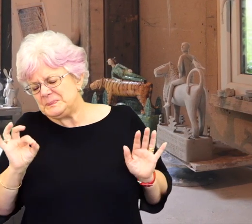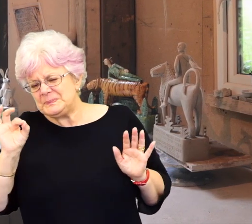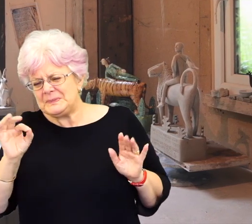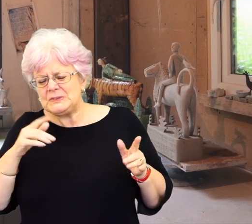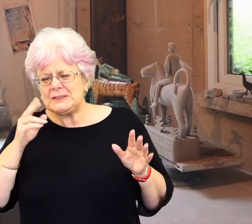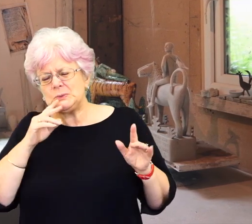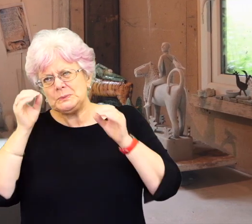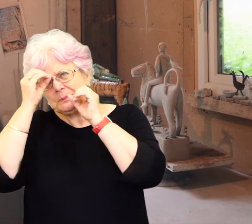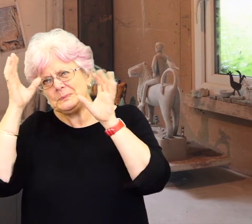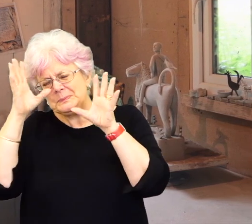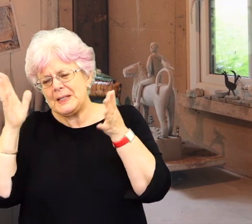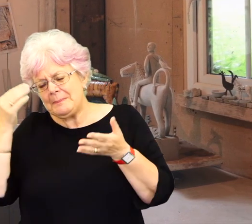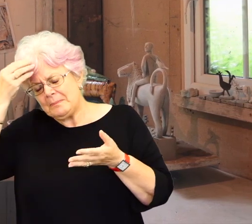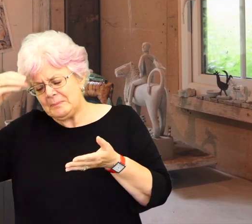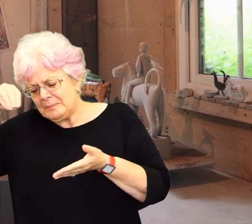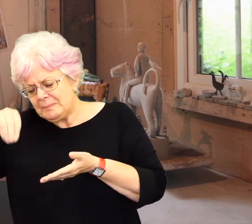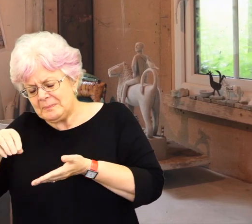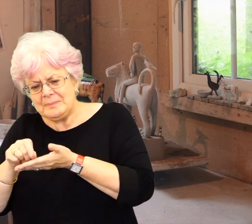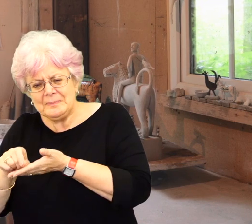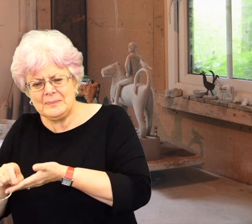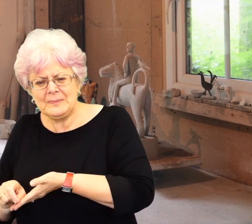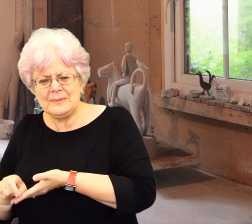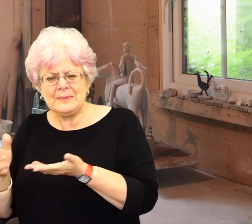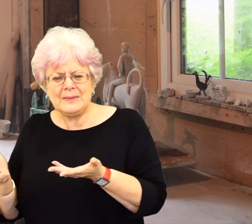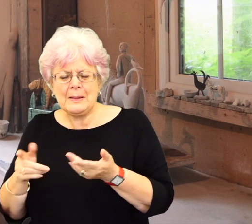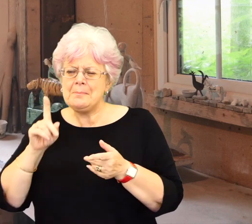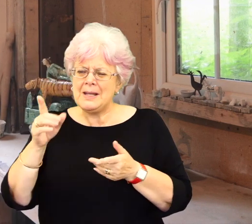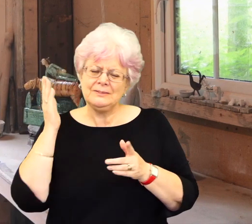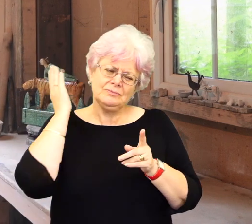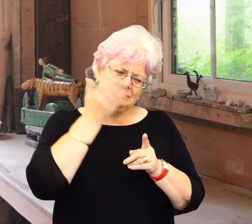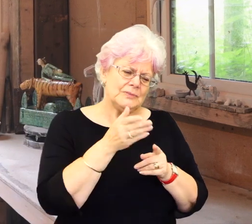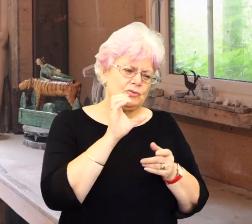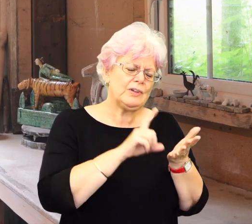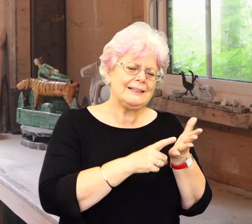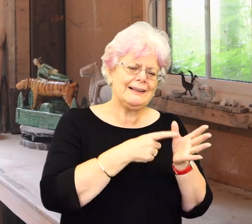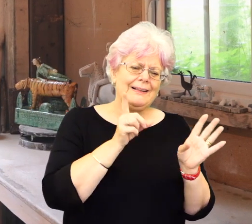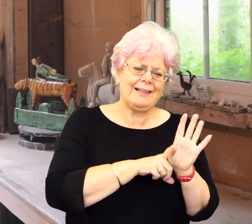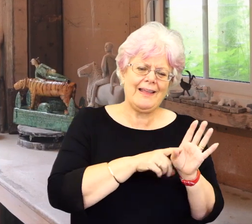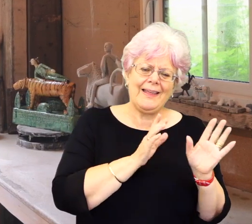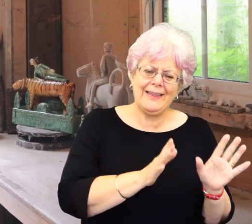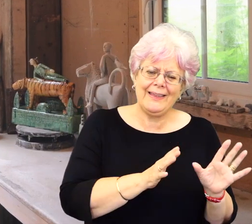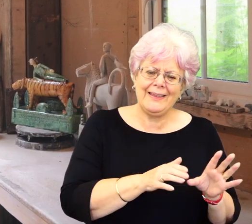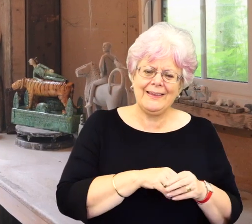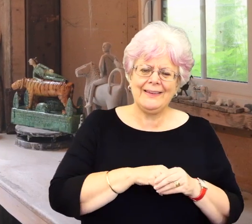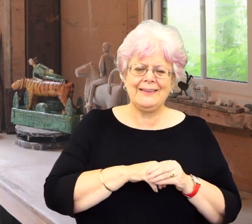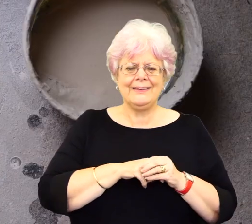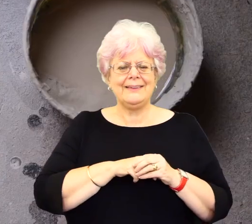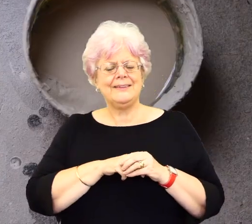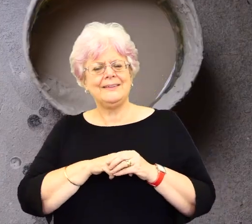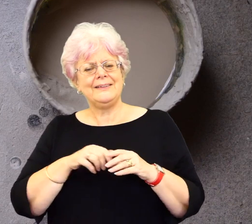work out the image could look, and then I sort of see how it comes naturally in the clay, so you work it through with the medium. I to work, I